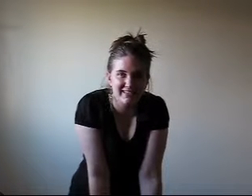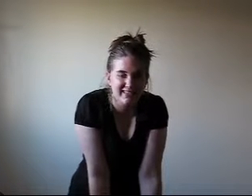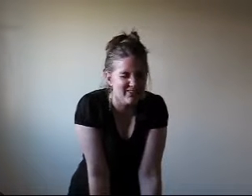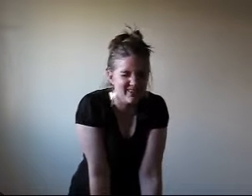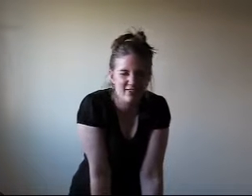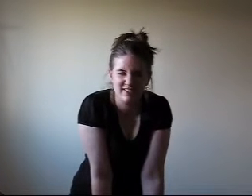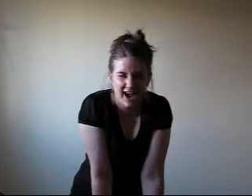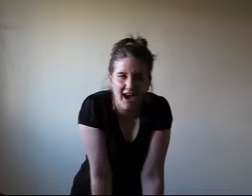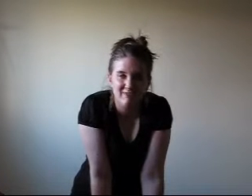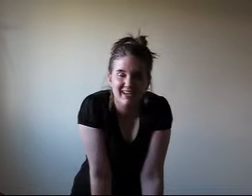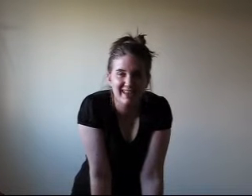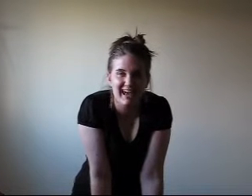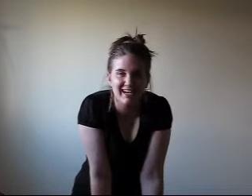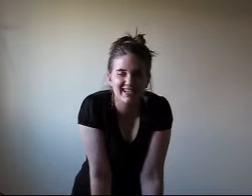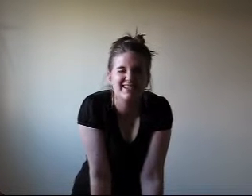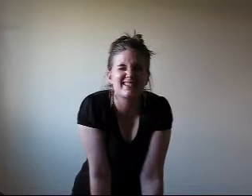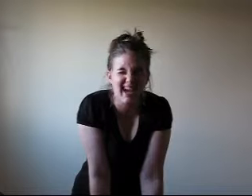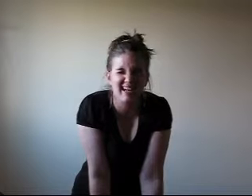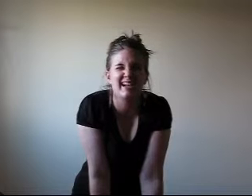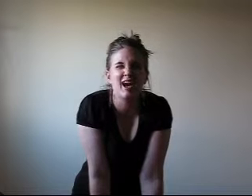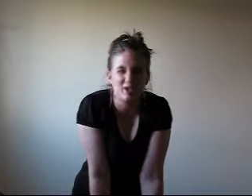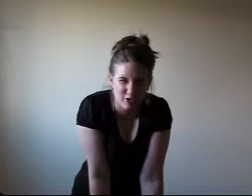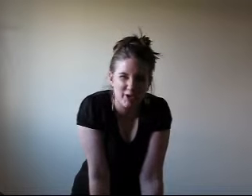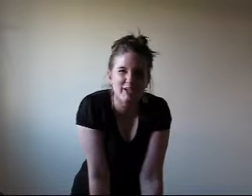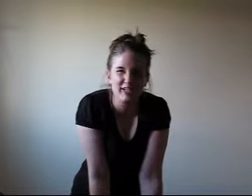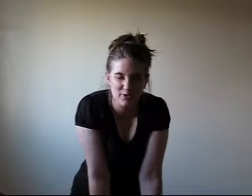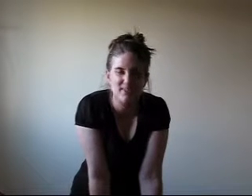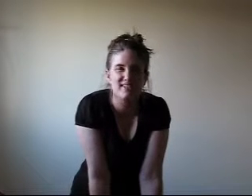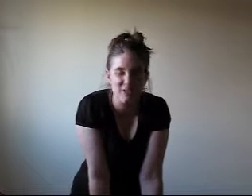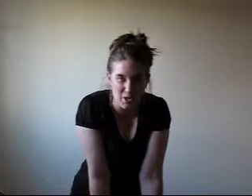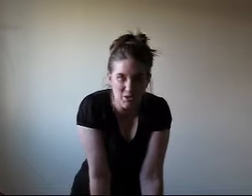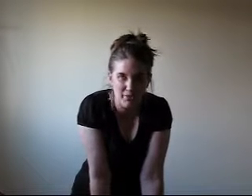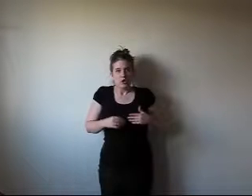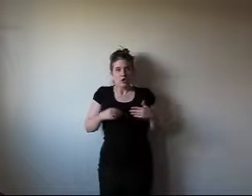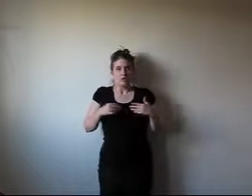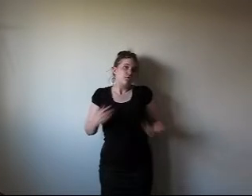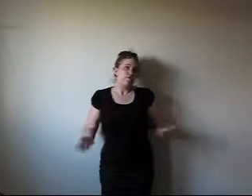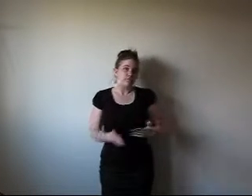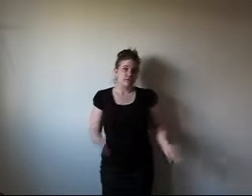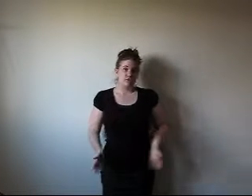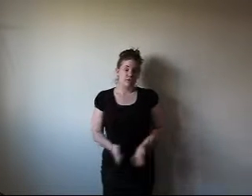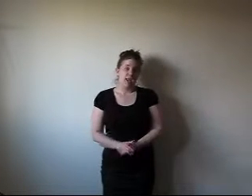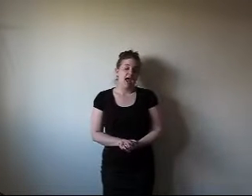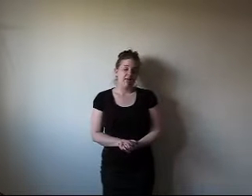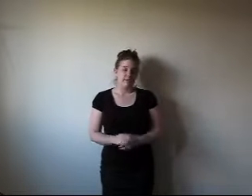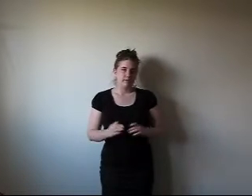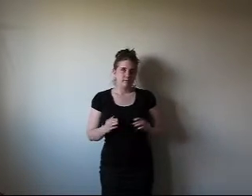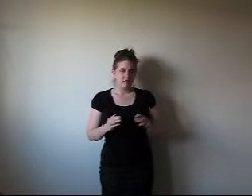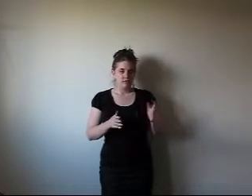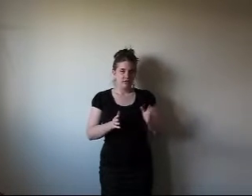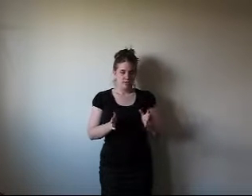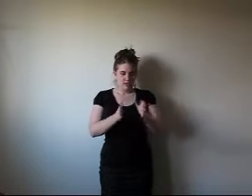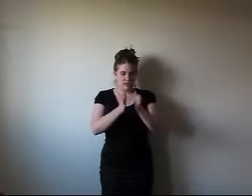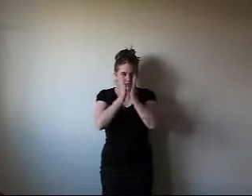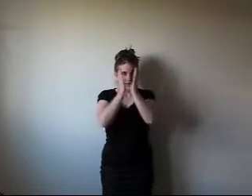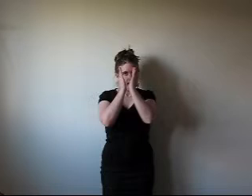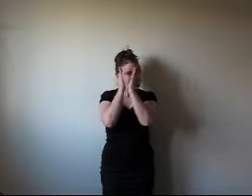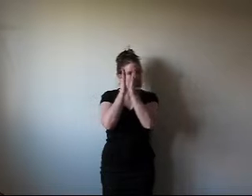Using your time like that and deciding how you're going to use it too? So feel free to skip ahead, but seriously, it's going to be like